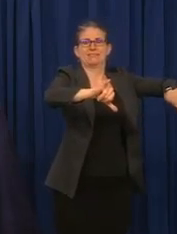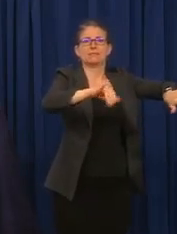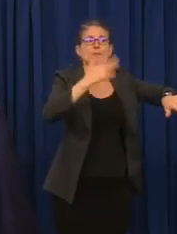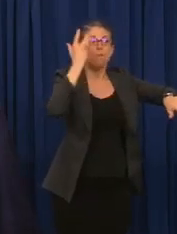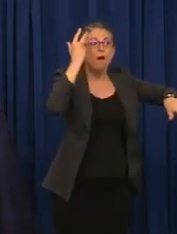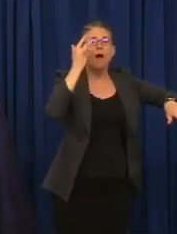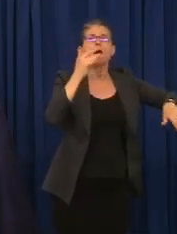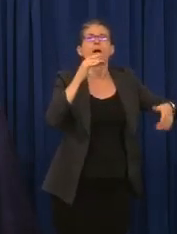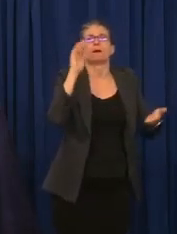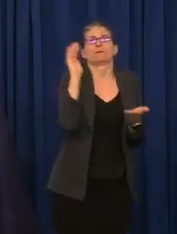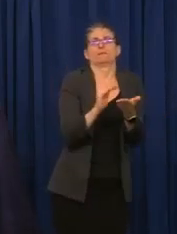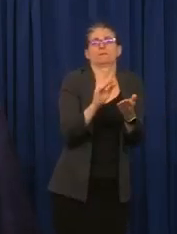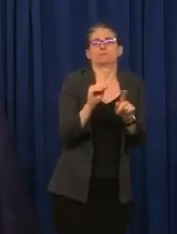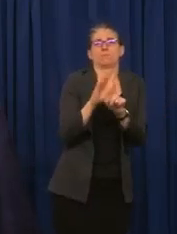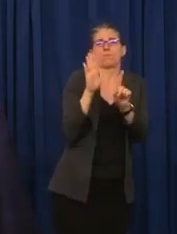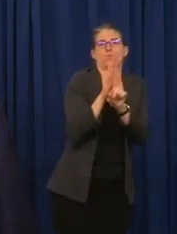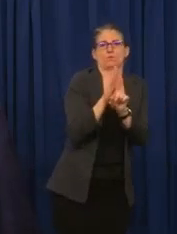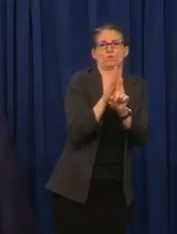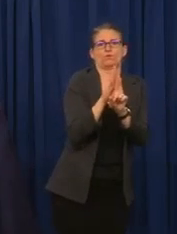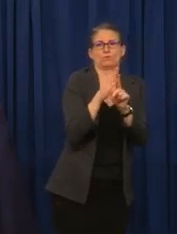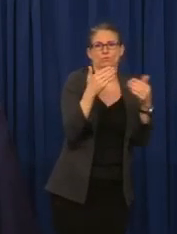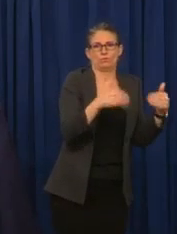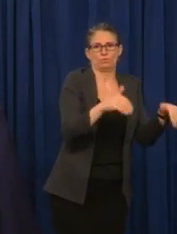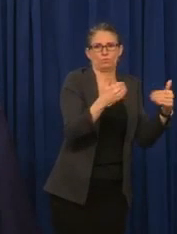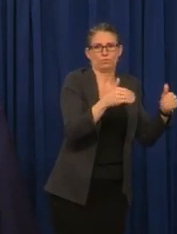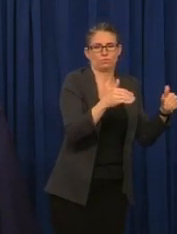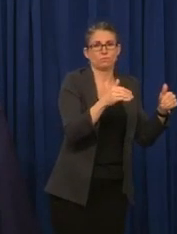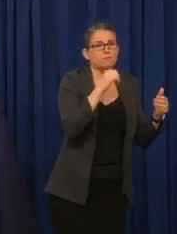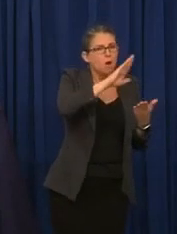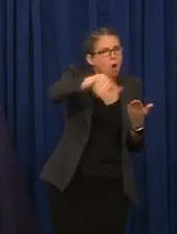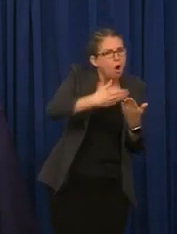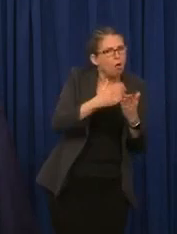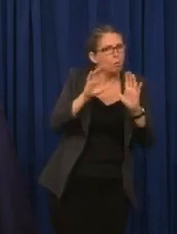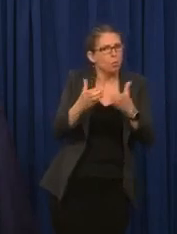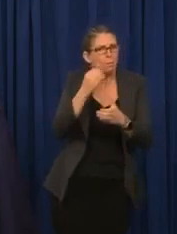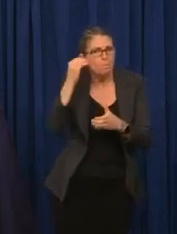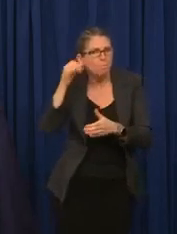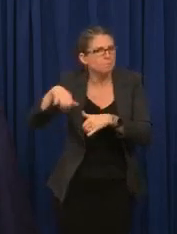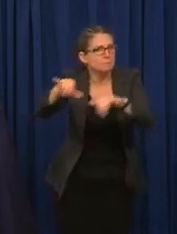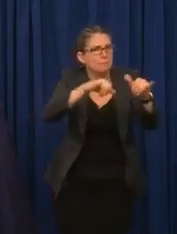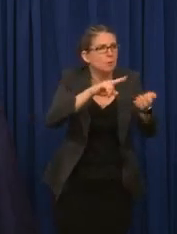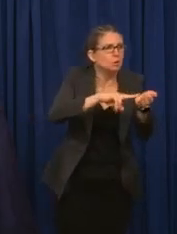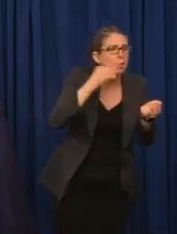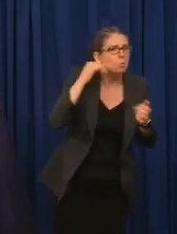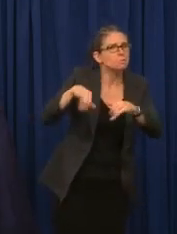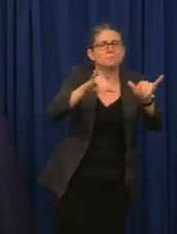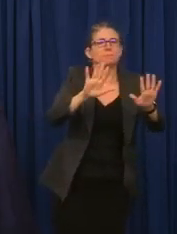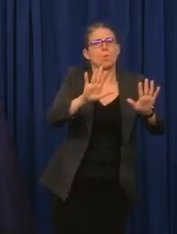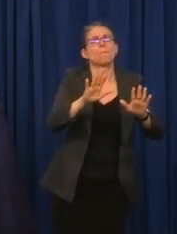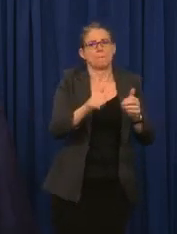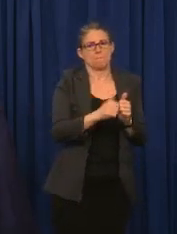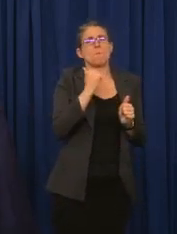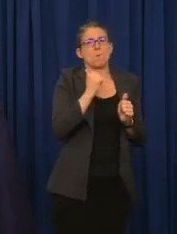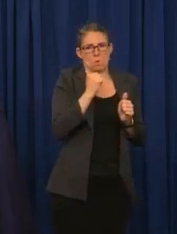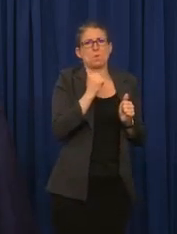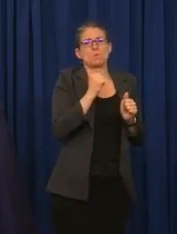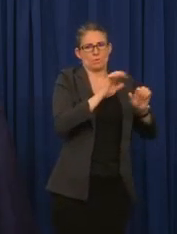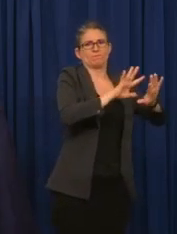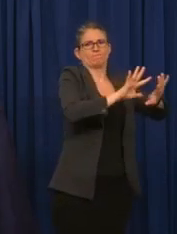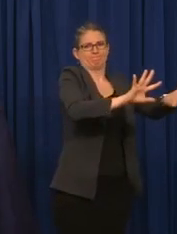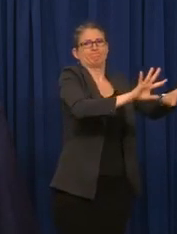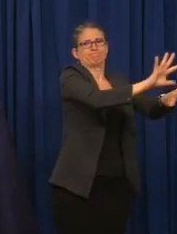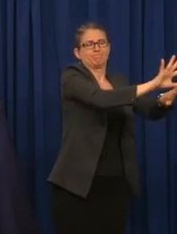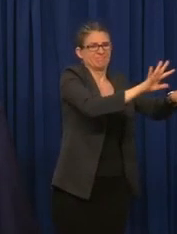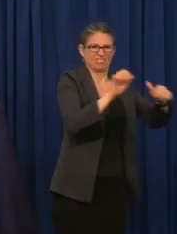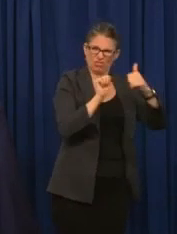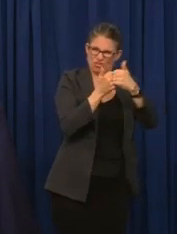for all of us difficult times, but for those who are hospitalized or who call their home a